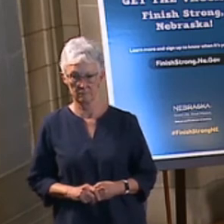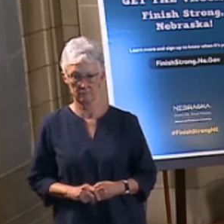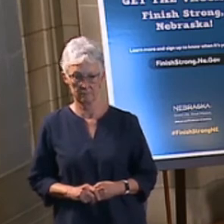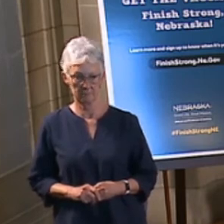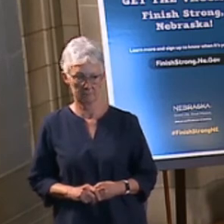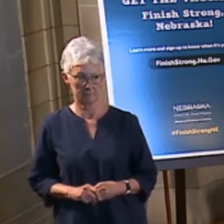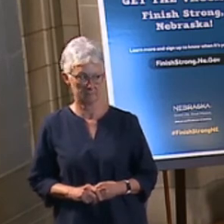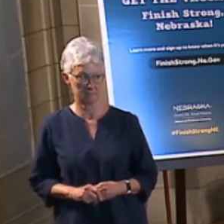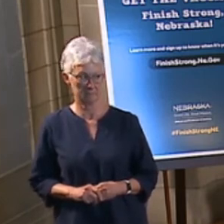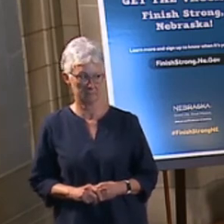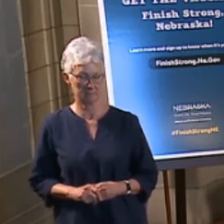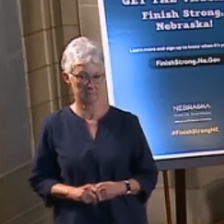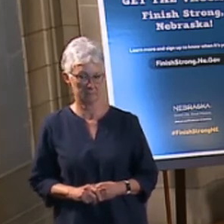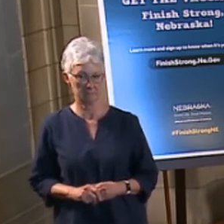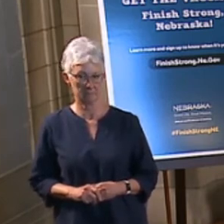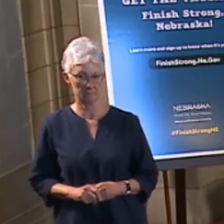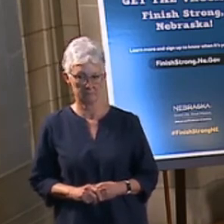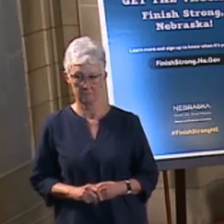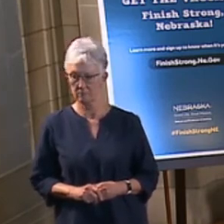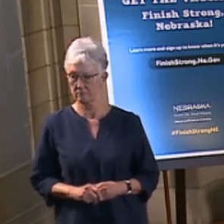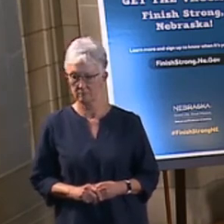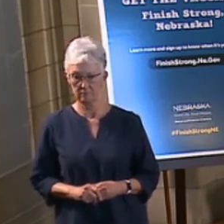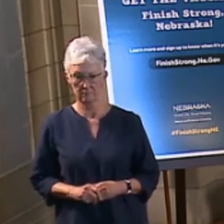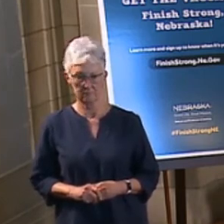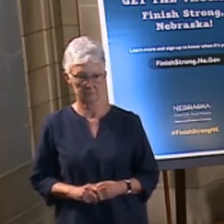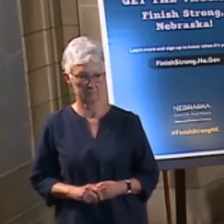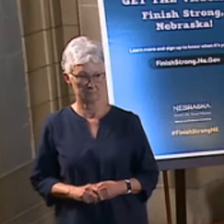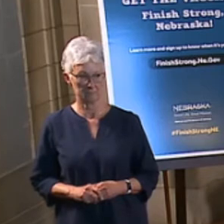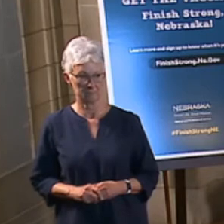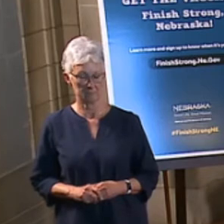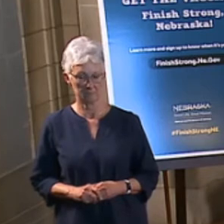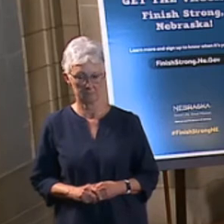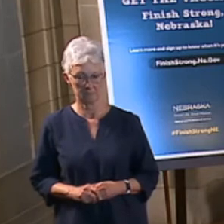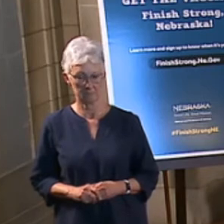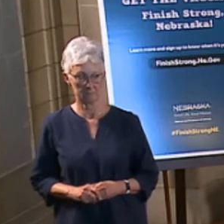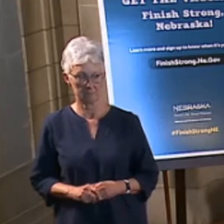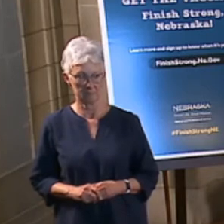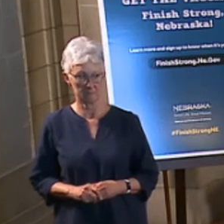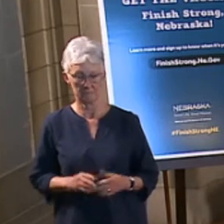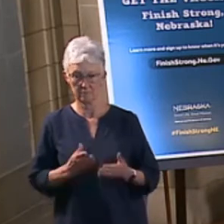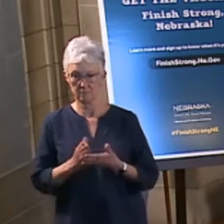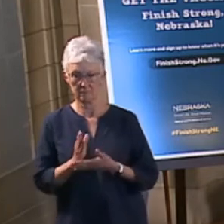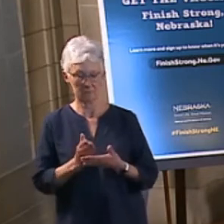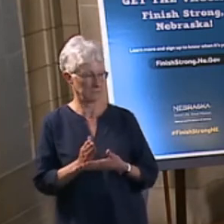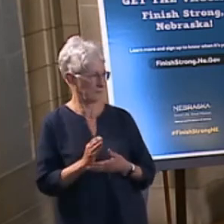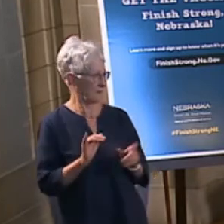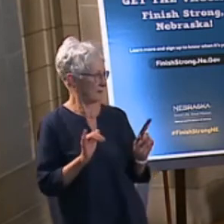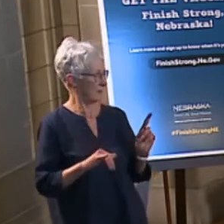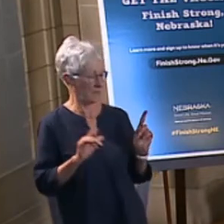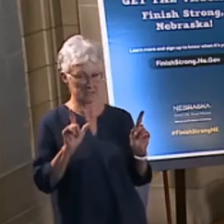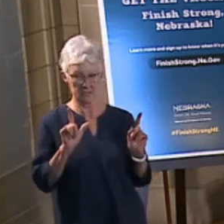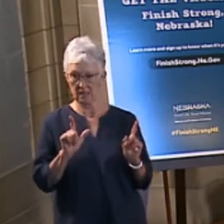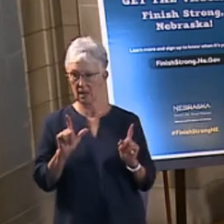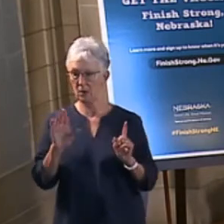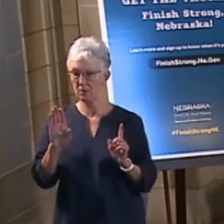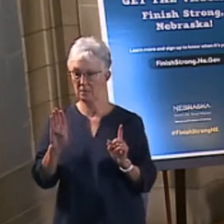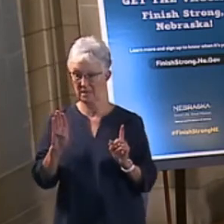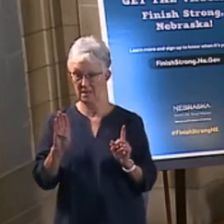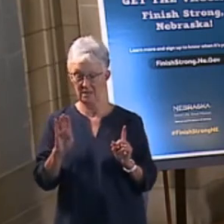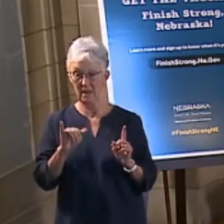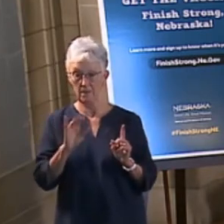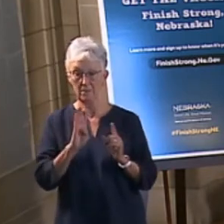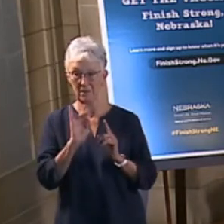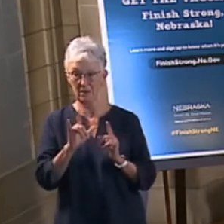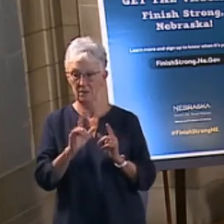All right. All right. So this is our LB. Oh, by the way, this bill passed unanimously, too. So